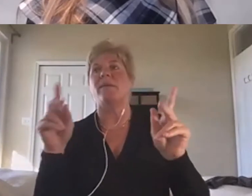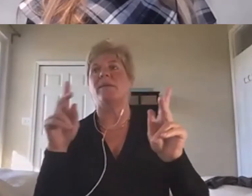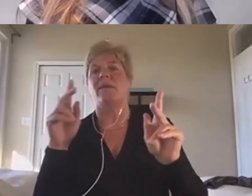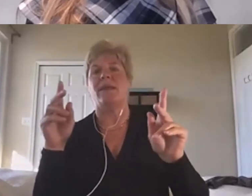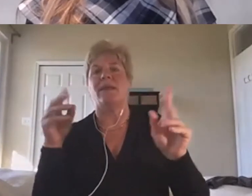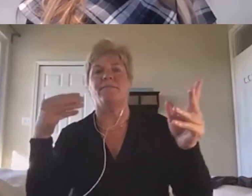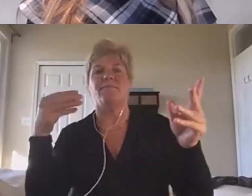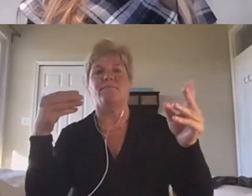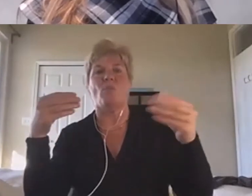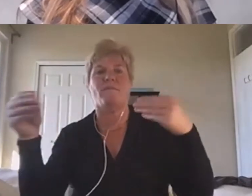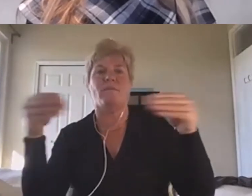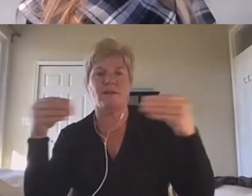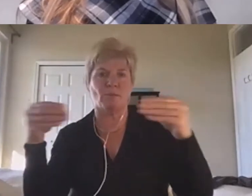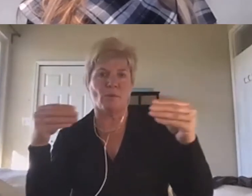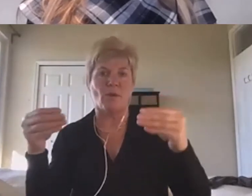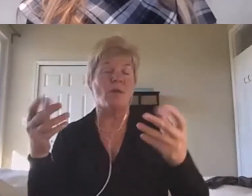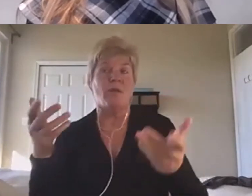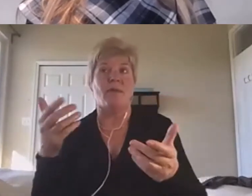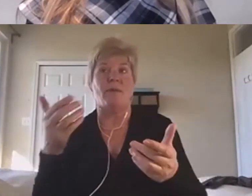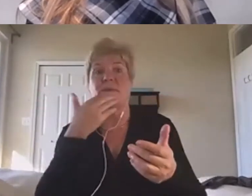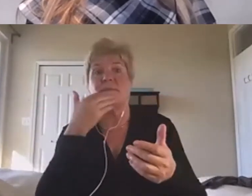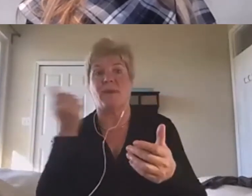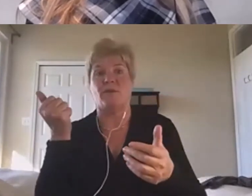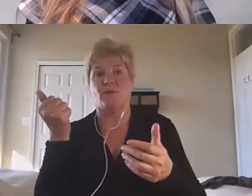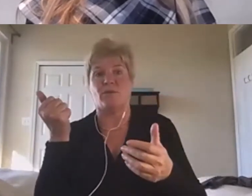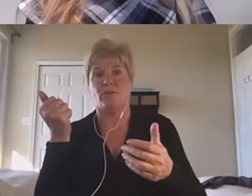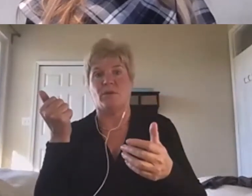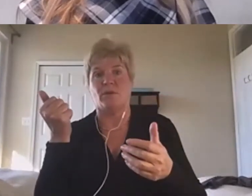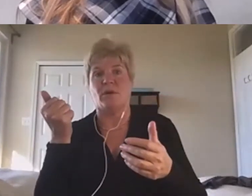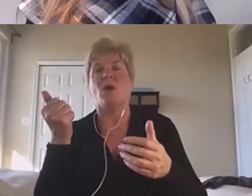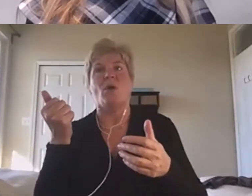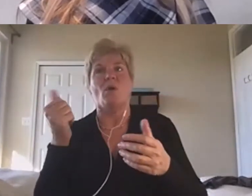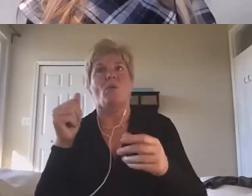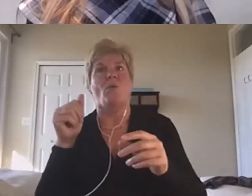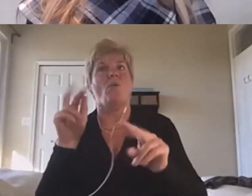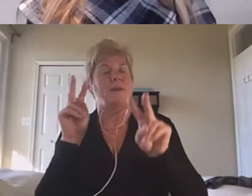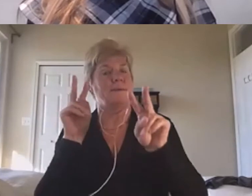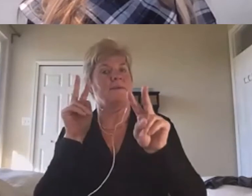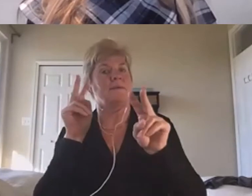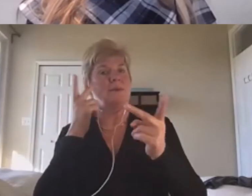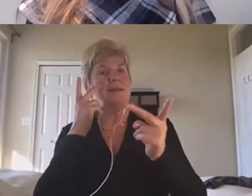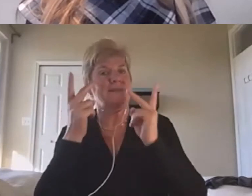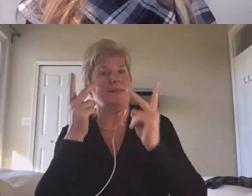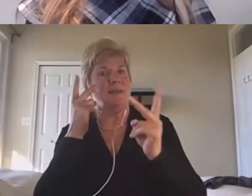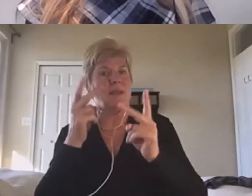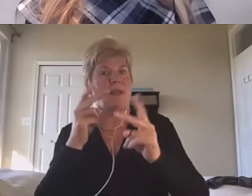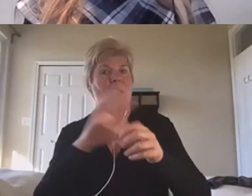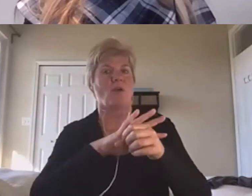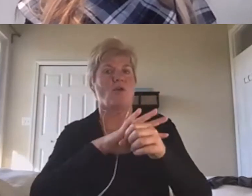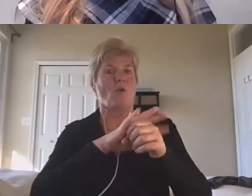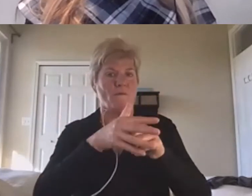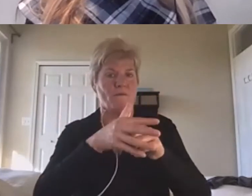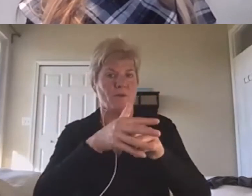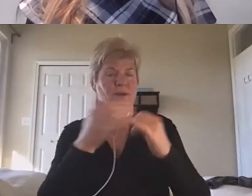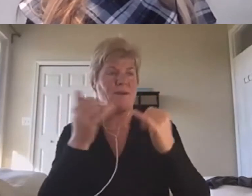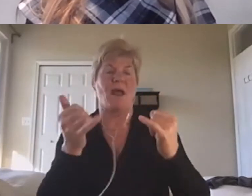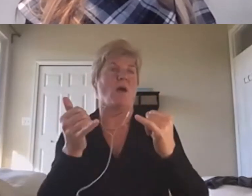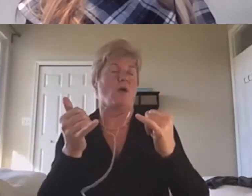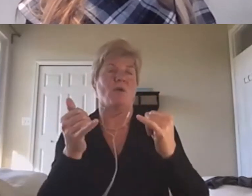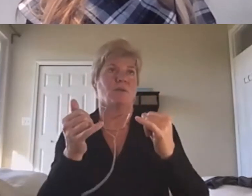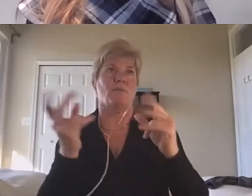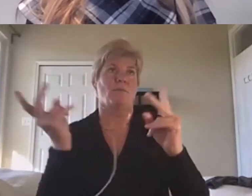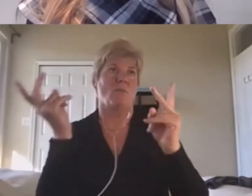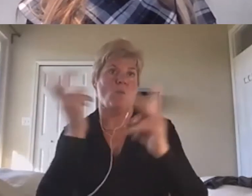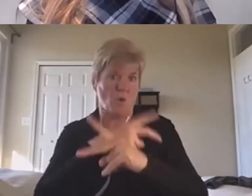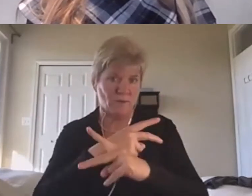could be very helpful. Because this, we're certainly seeing the, and COVID's only exacerbated that, this